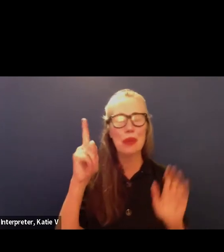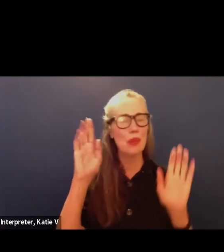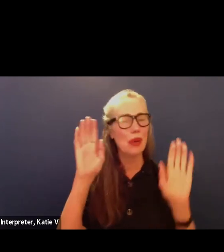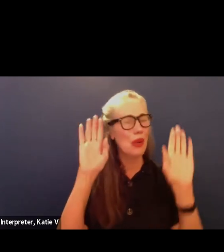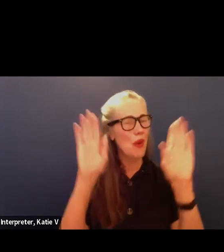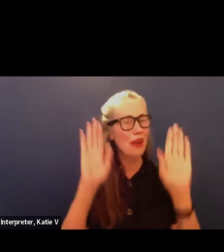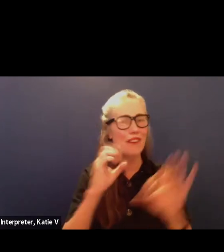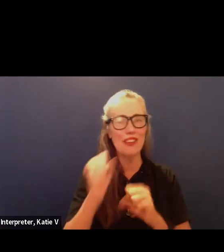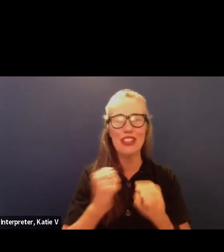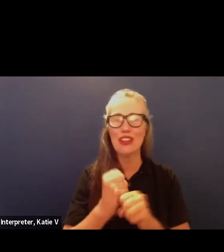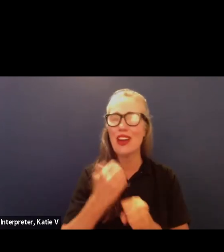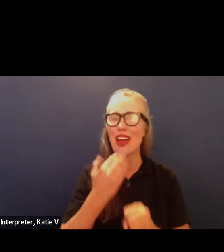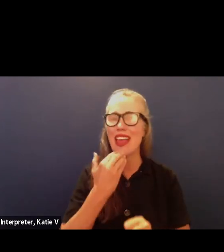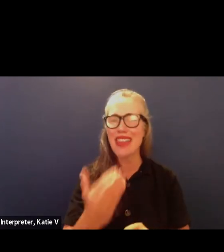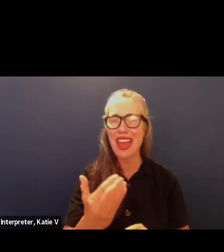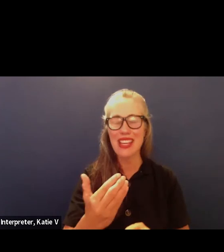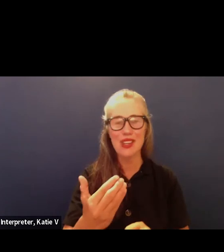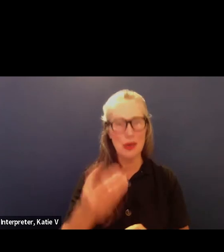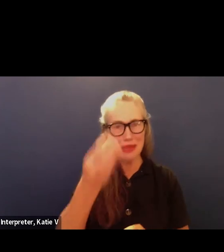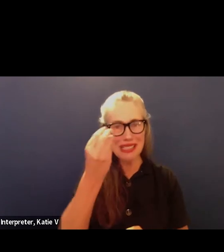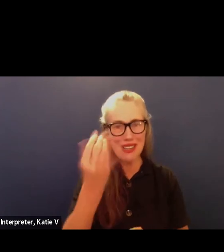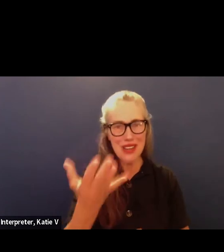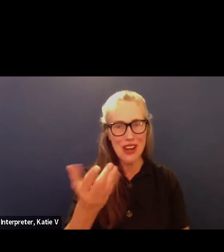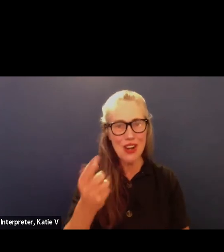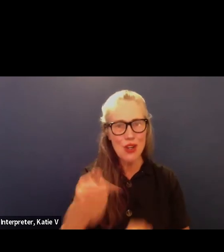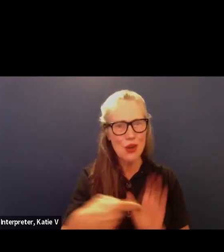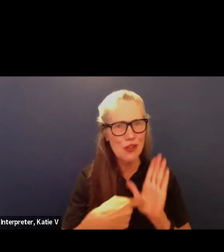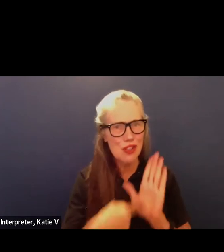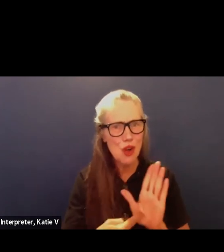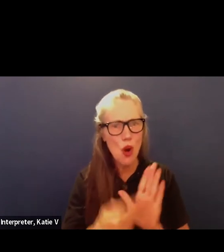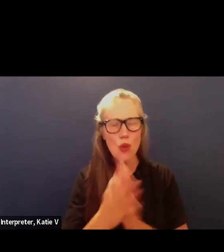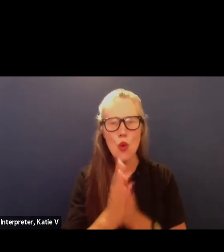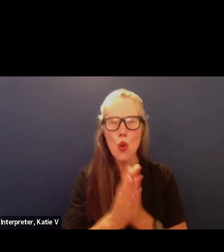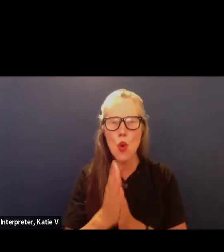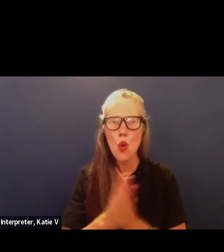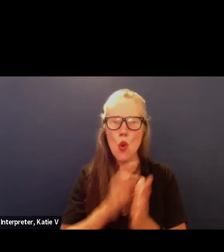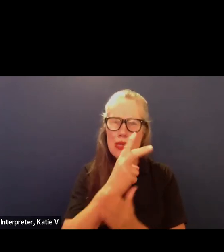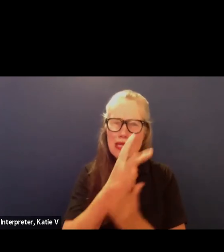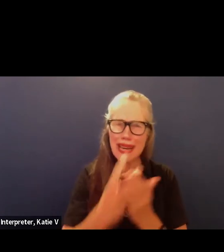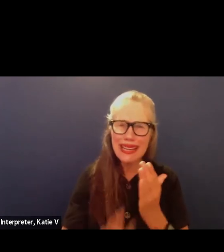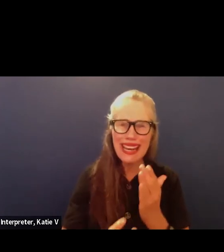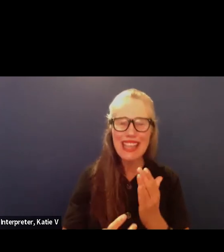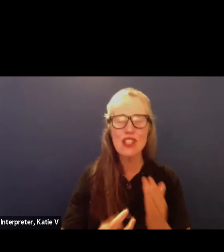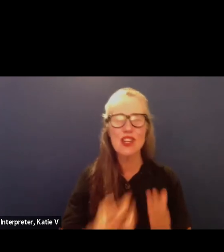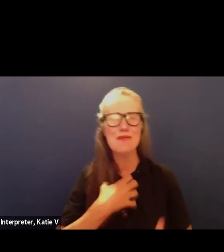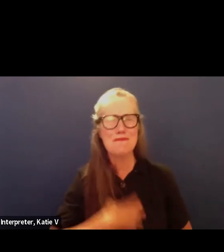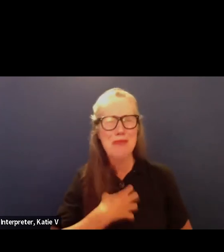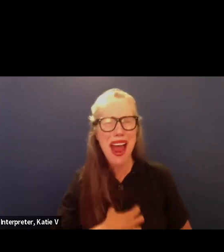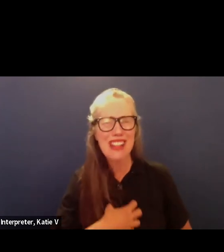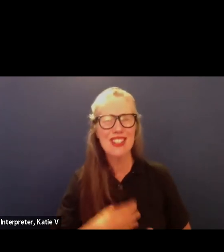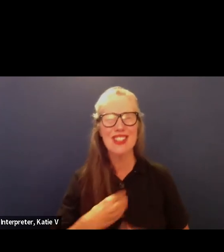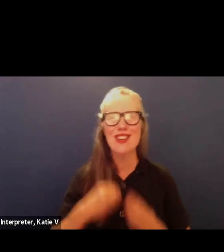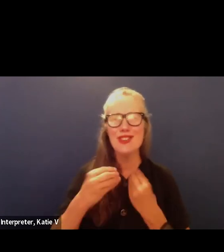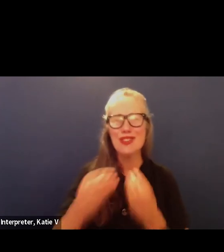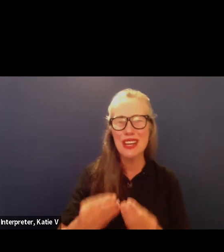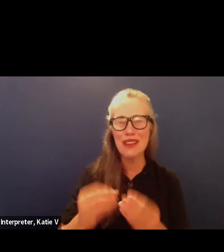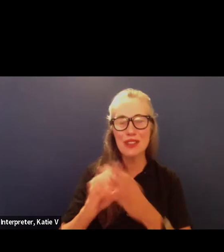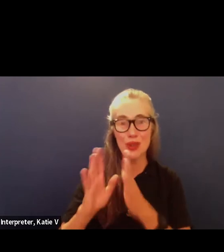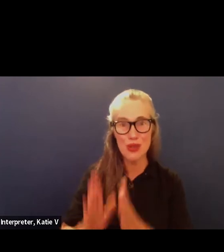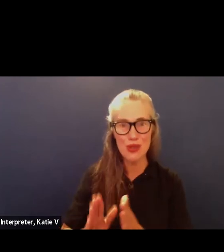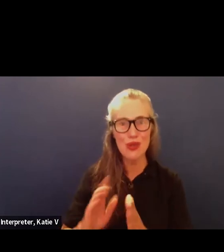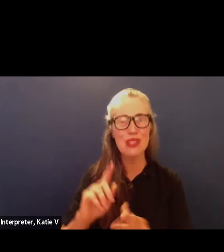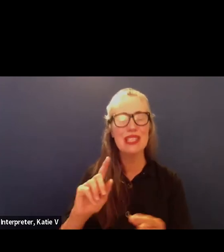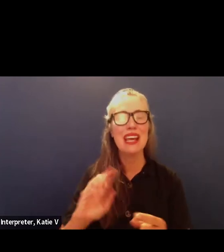time for what i know you've already shown in terms of dedication and passion that you bring to our students and to our